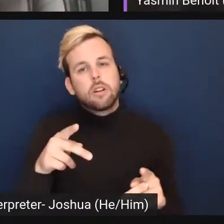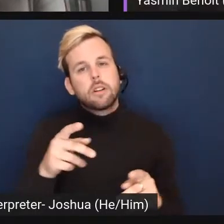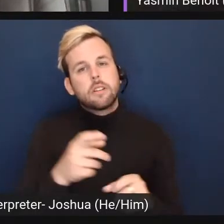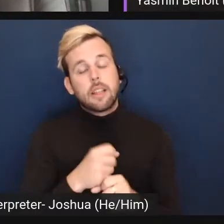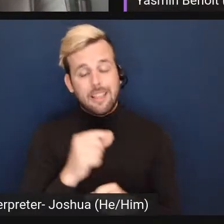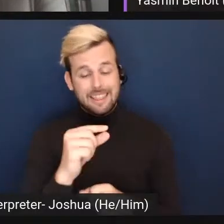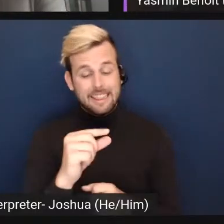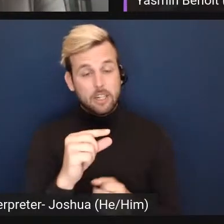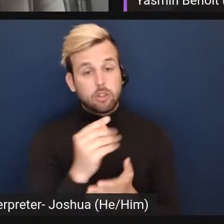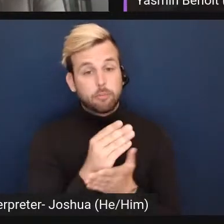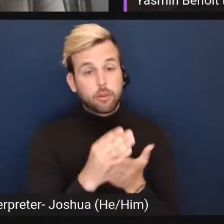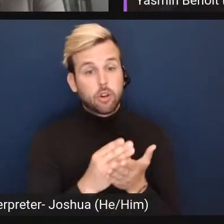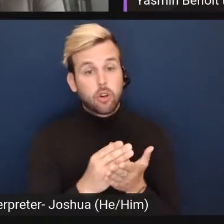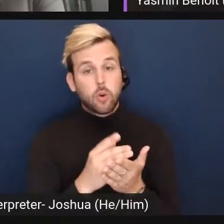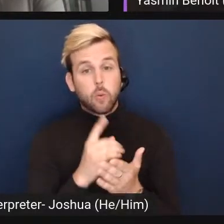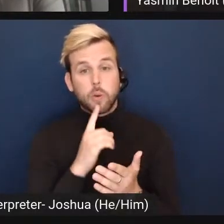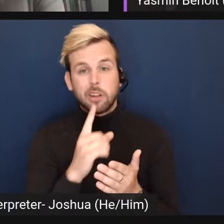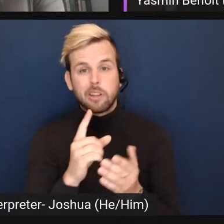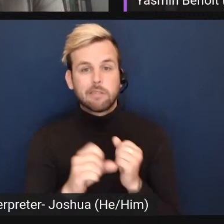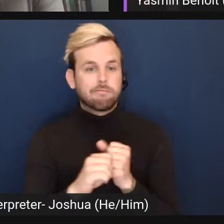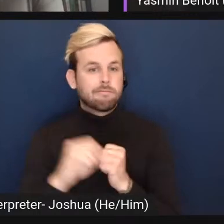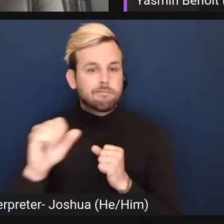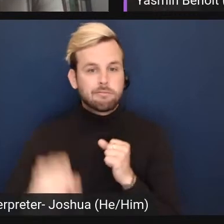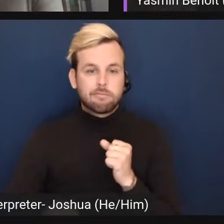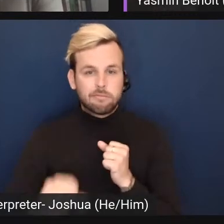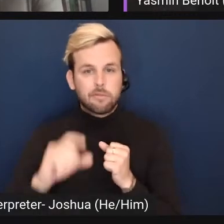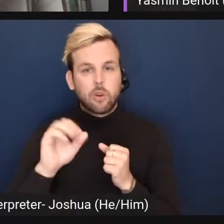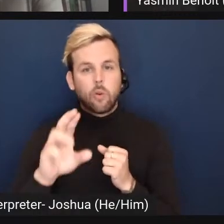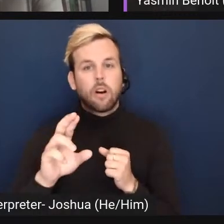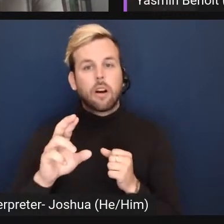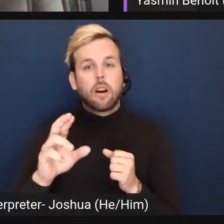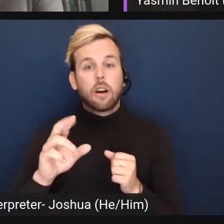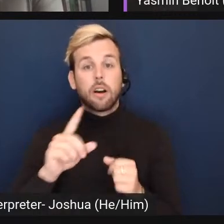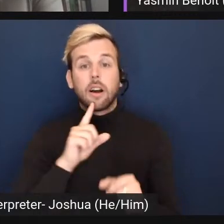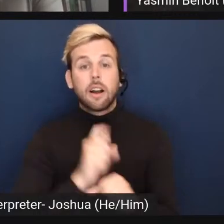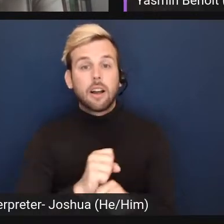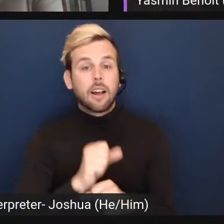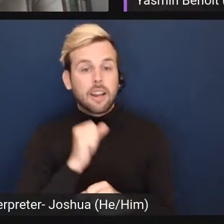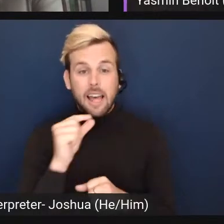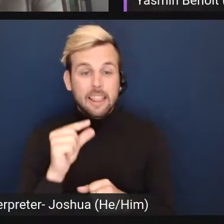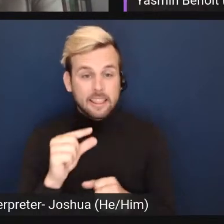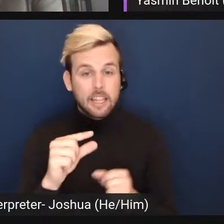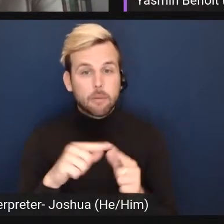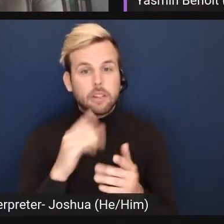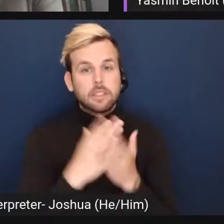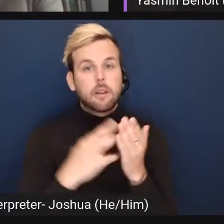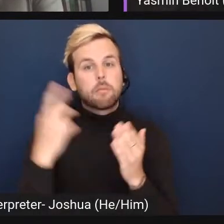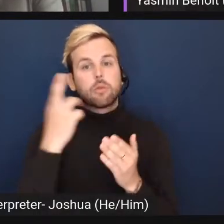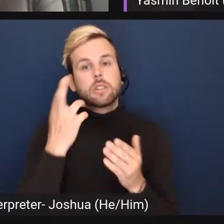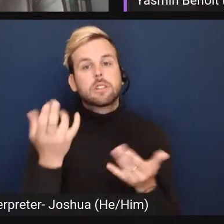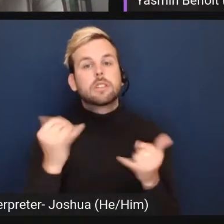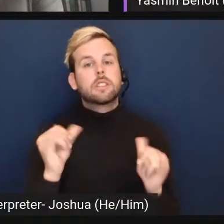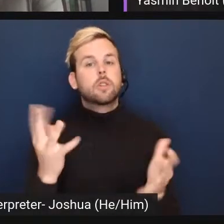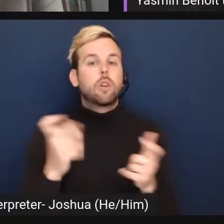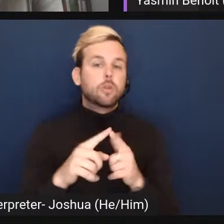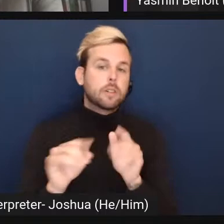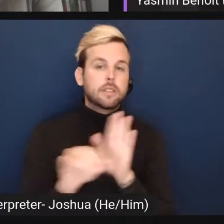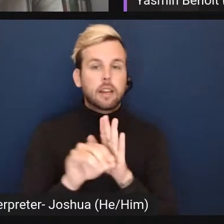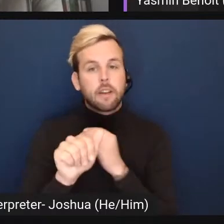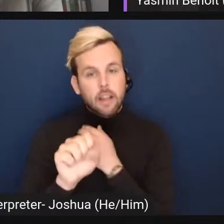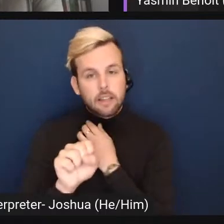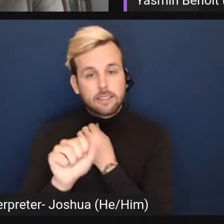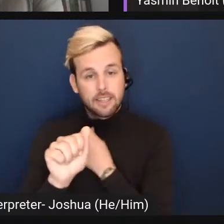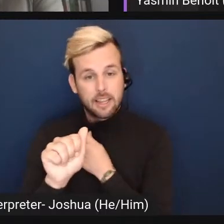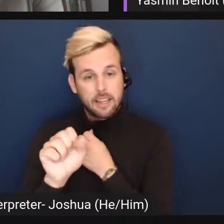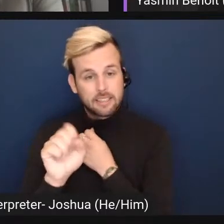really far or like interpret it in a way that actually isn't that little. But for some reason, they still want to identify as asexual despite